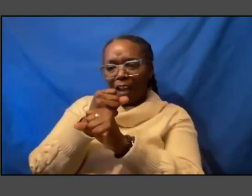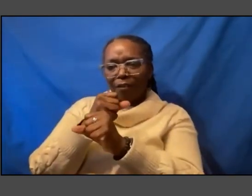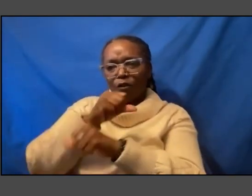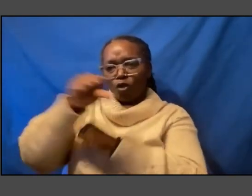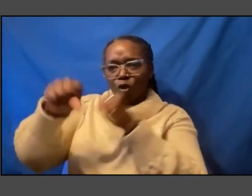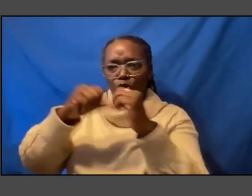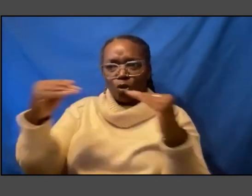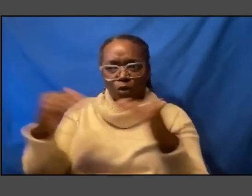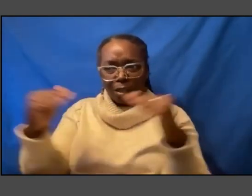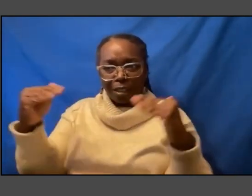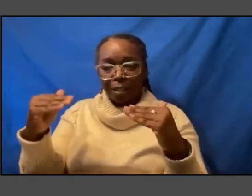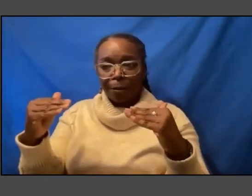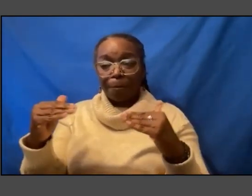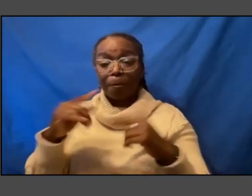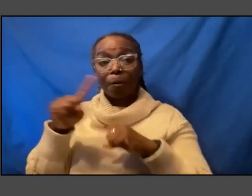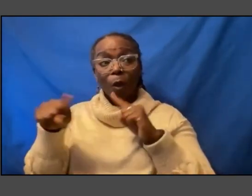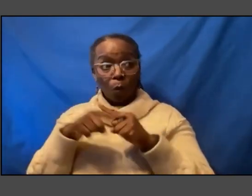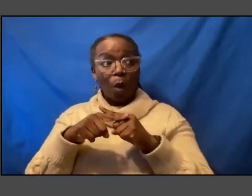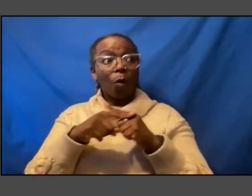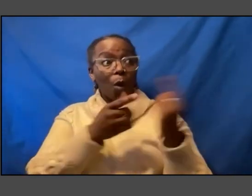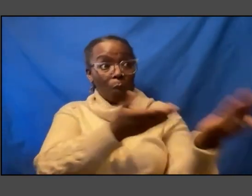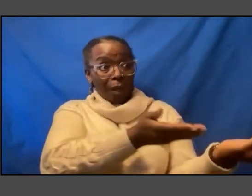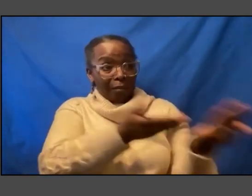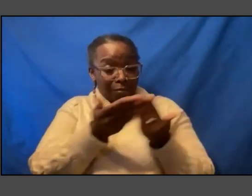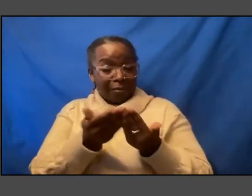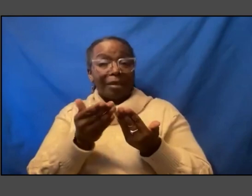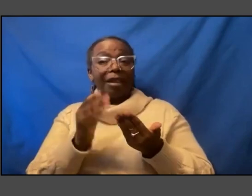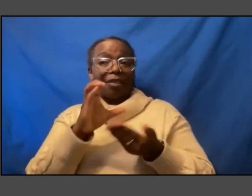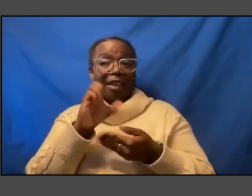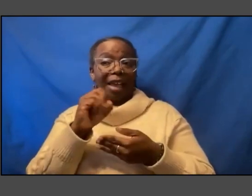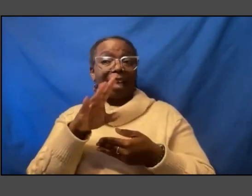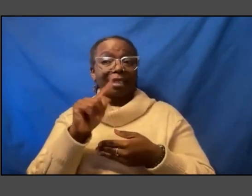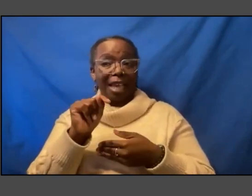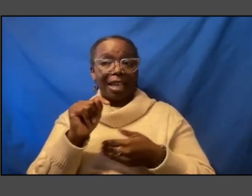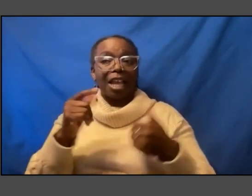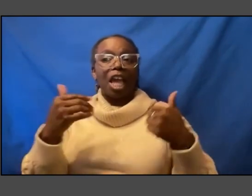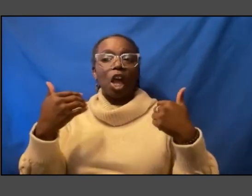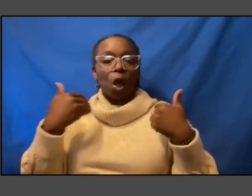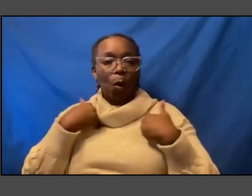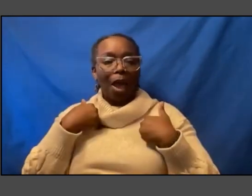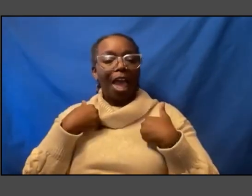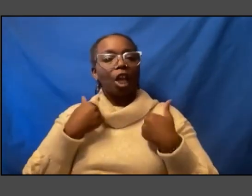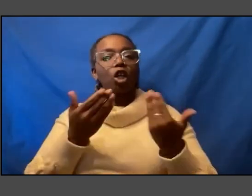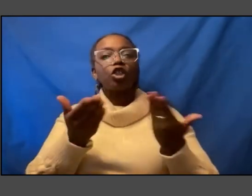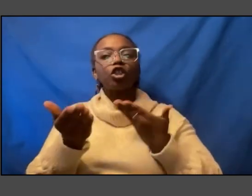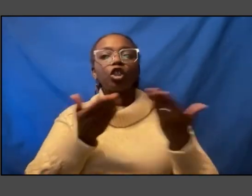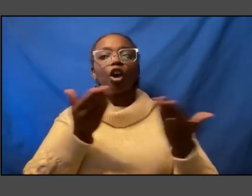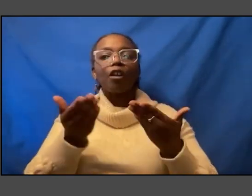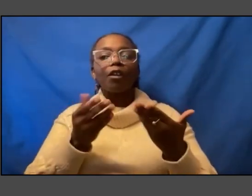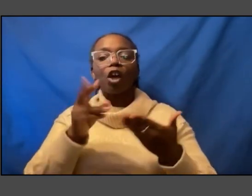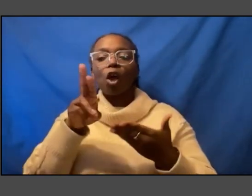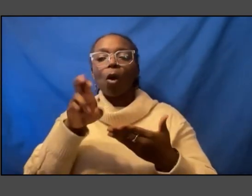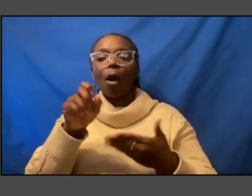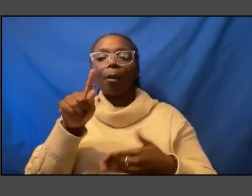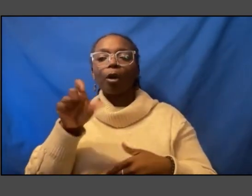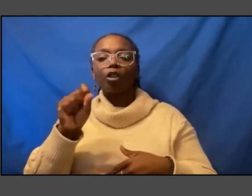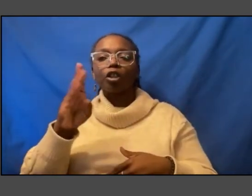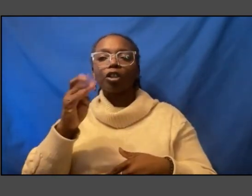we collected the casket we actually had a service at roberts chapel where emmett till was buried and i was